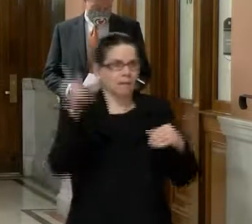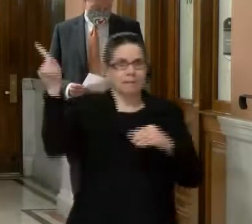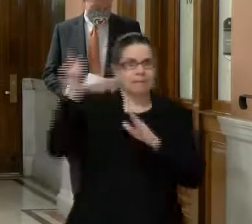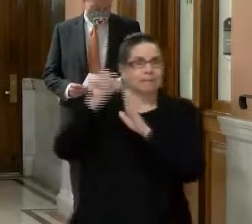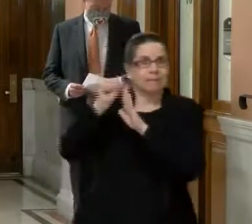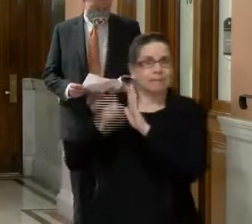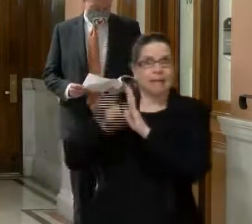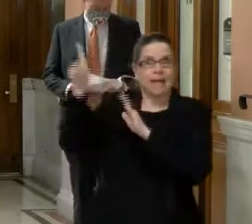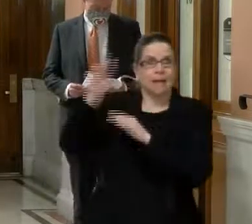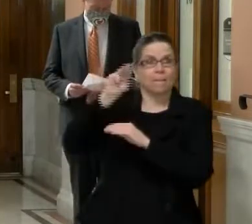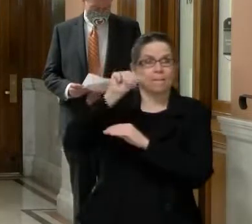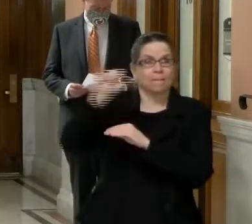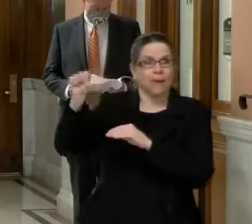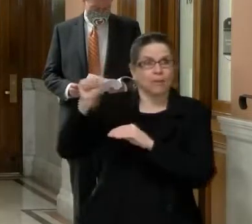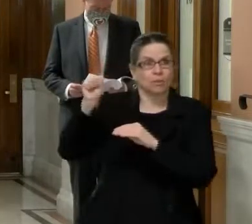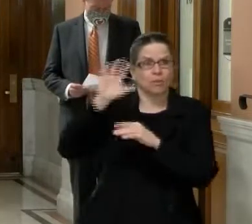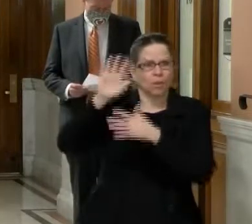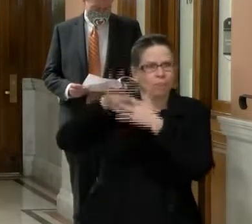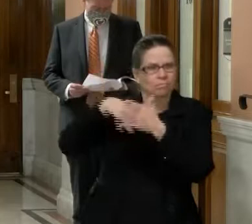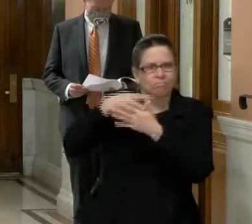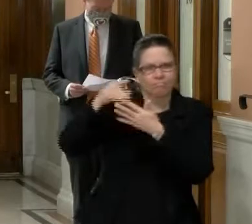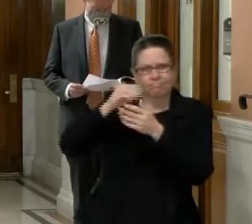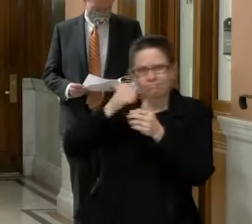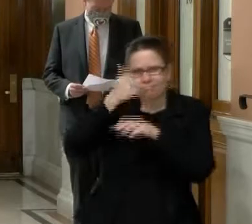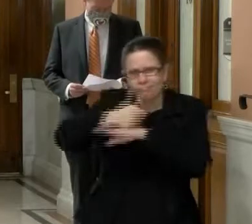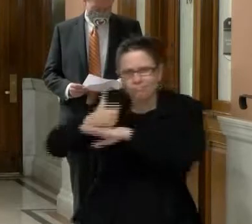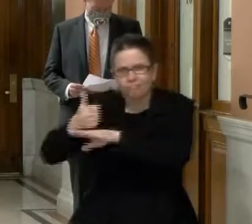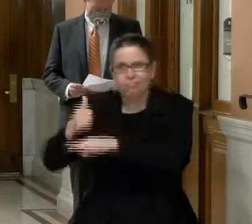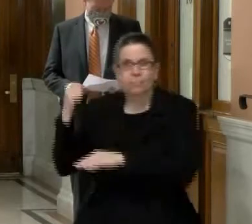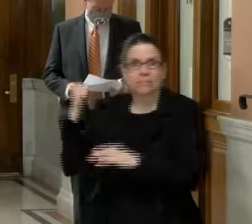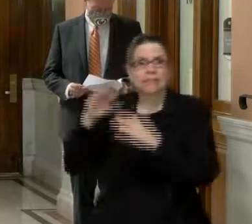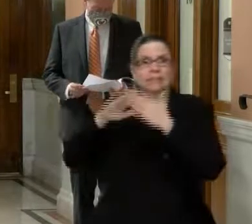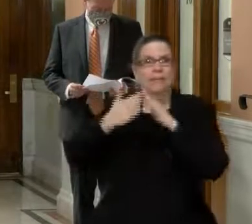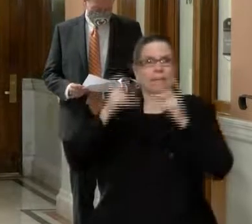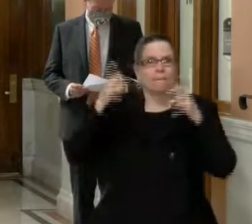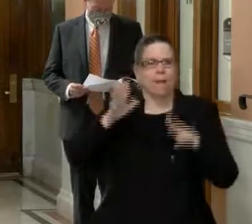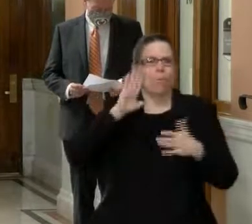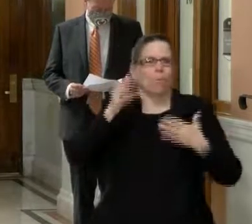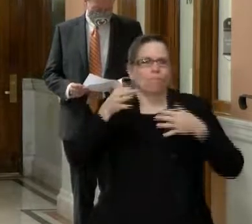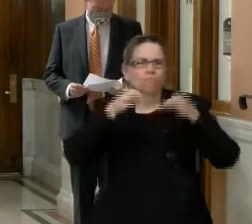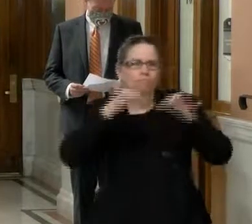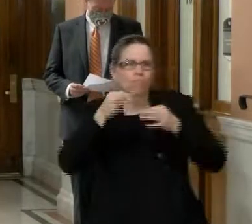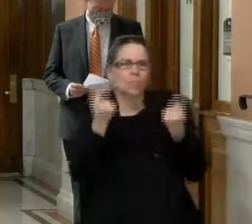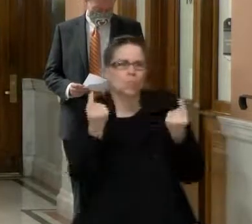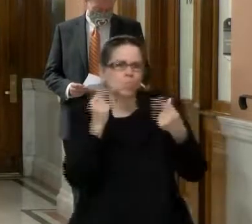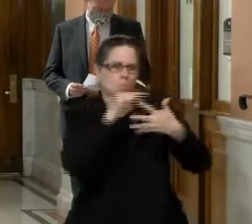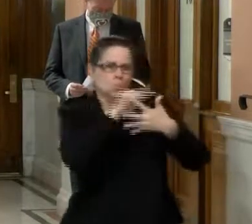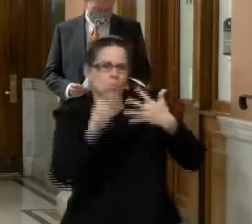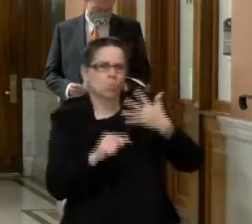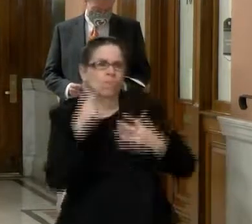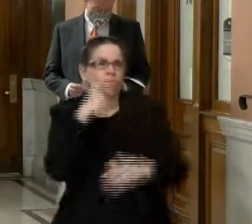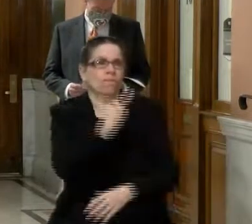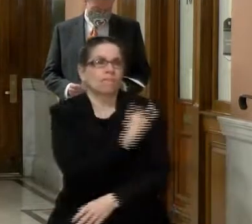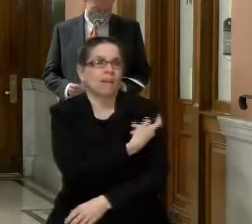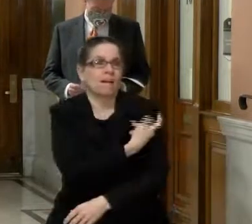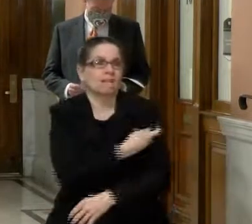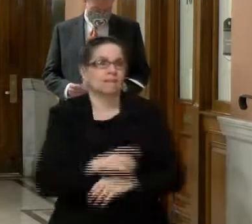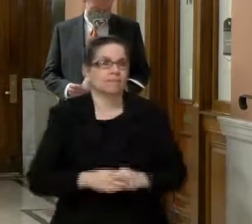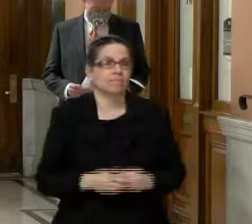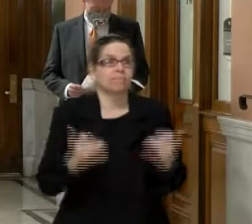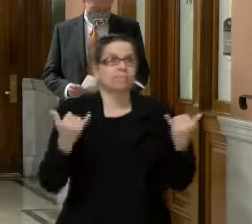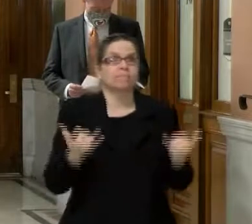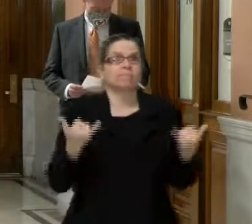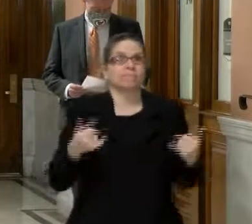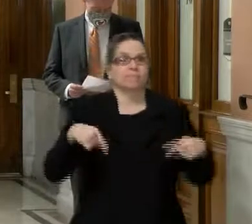The managers are going to go over some of that today. And, uh, and what could the, what the team that we have here in the city of Worcester is excellent.